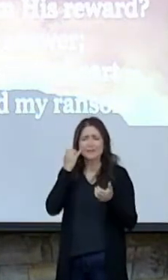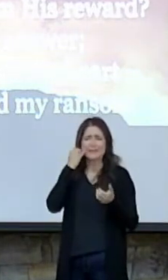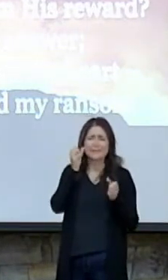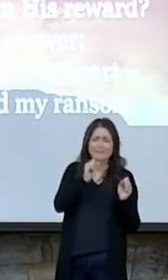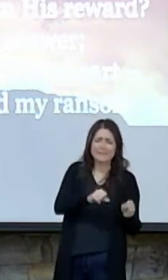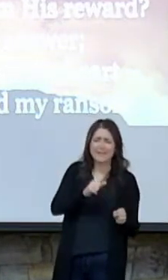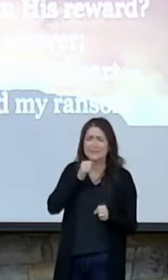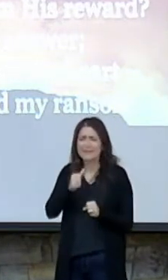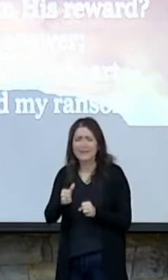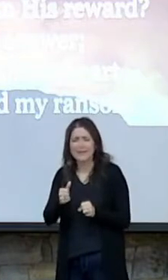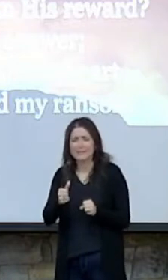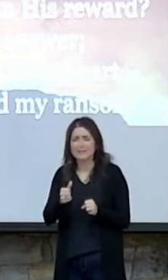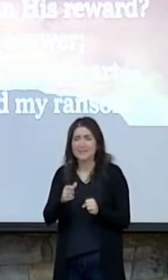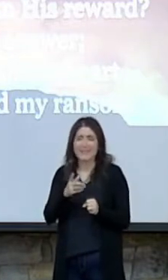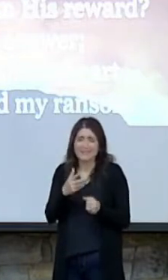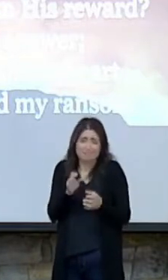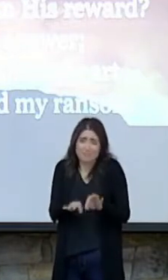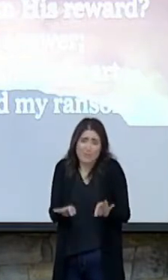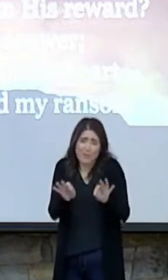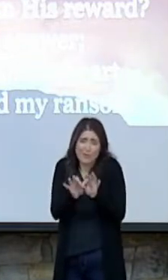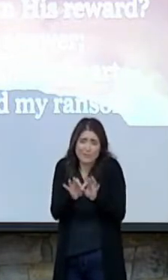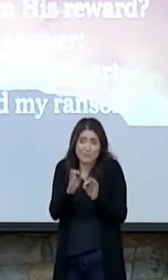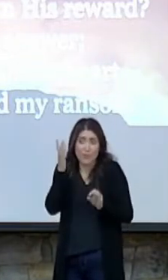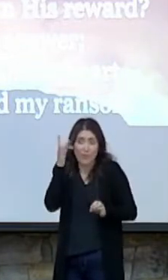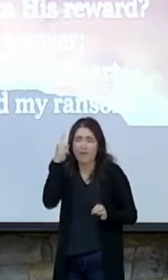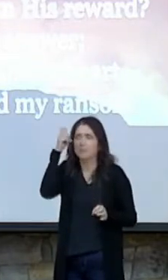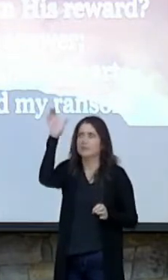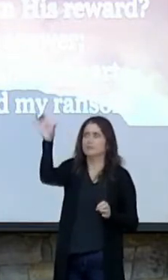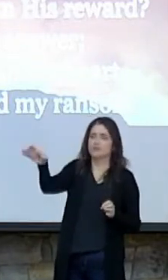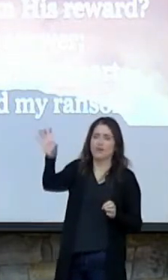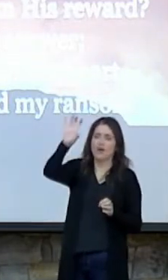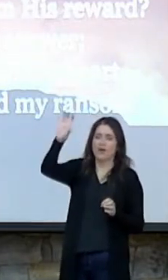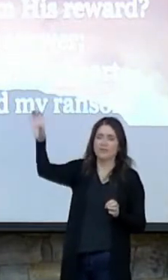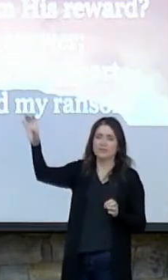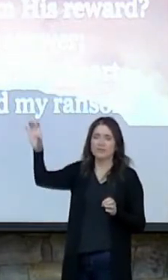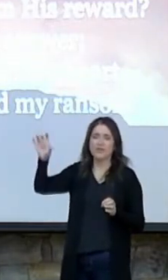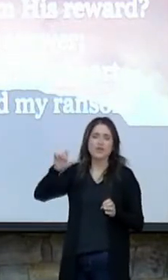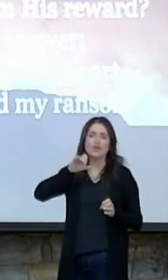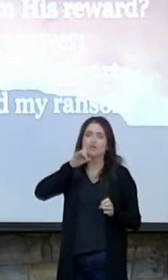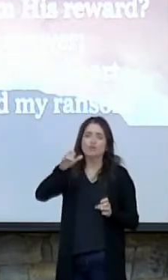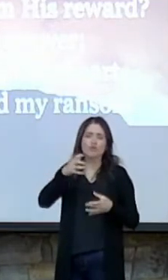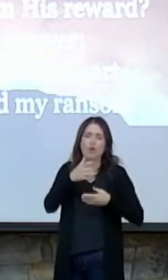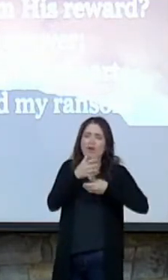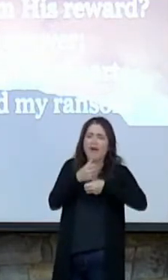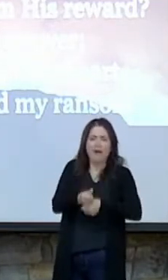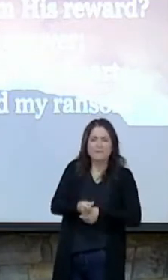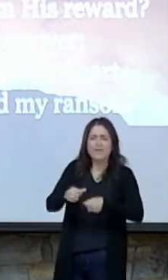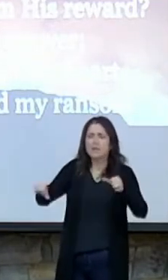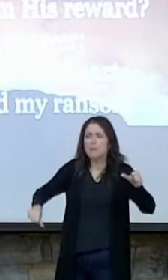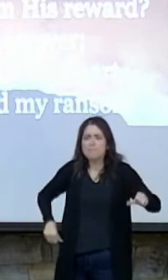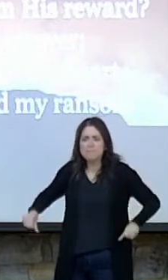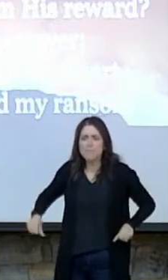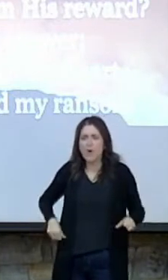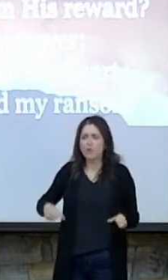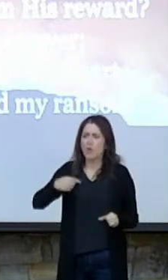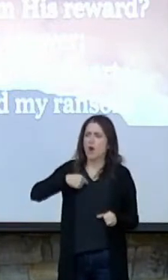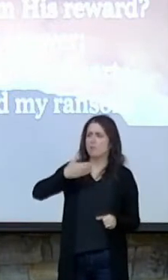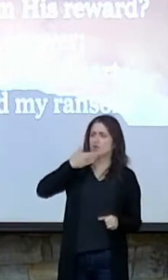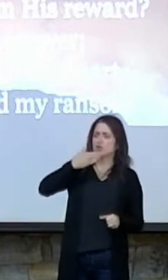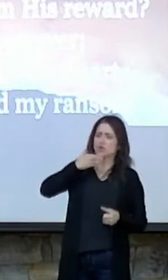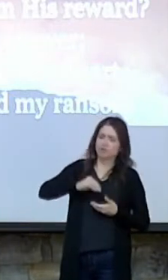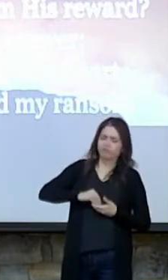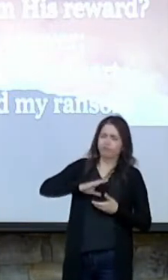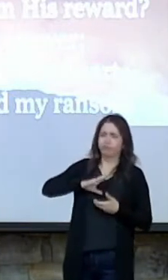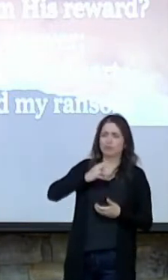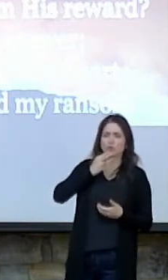It's irrelevant now. Why? Because of the cross. And don't put confidence, don't boast in how good of a Jew you might